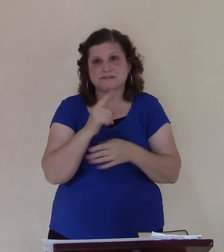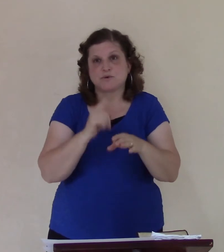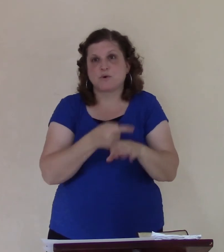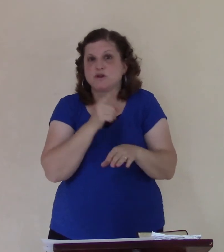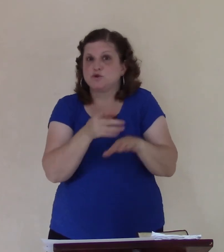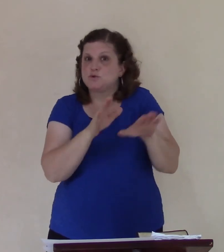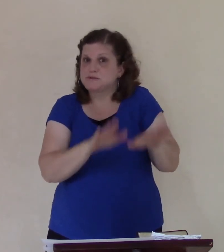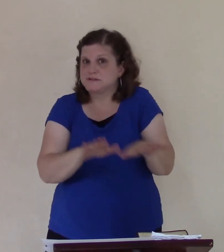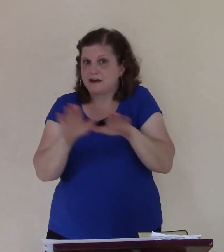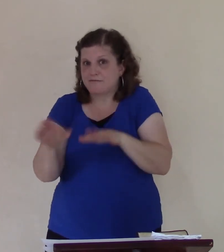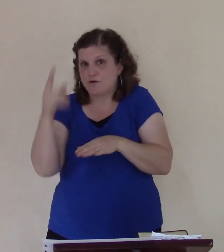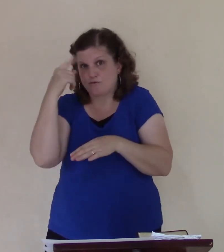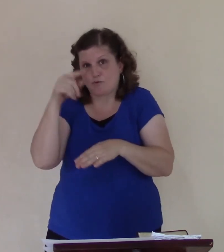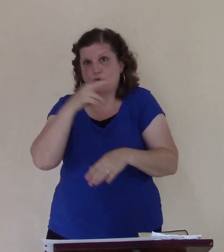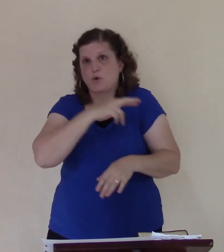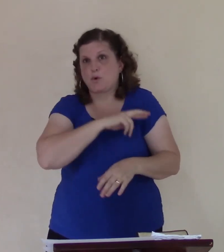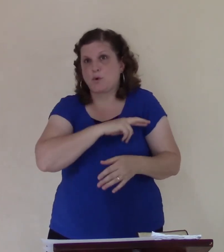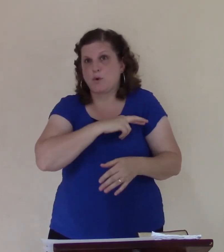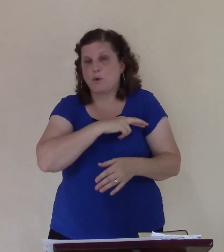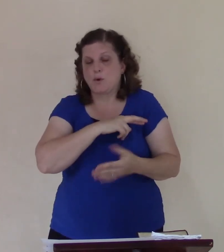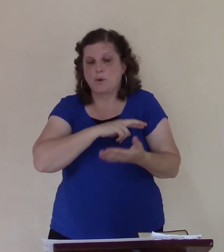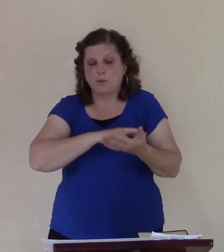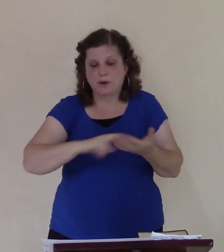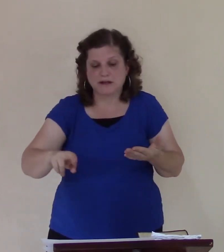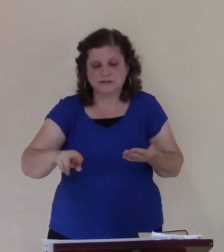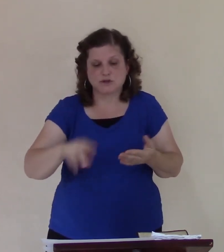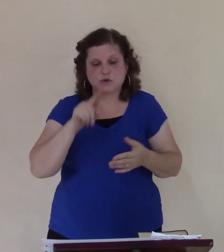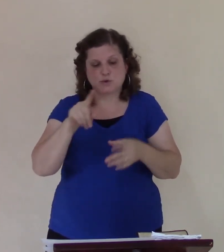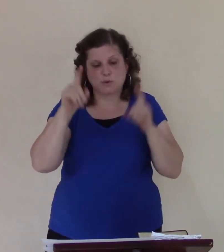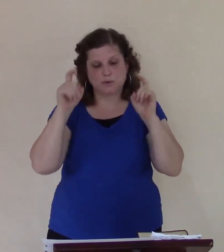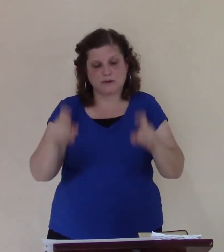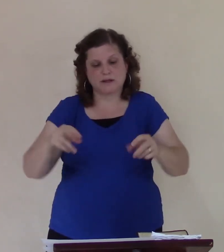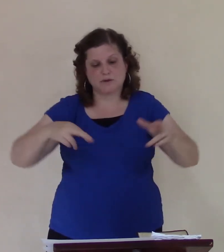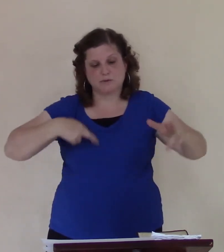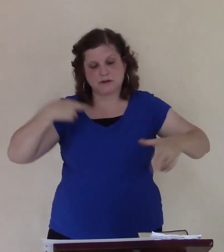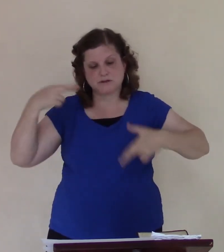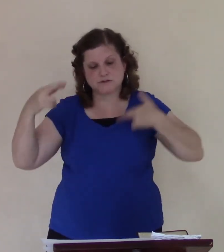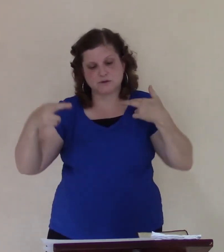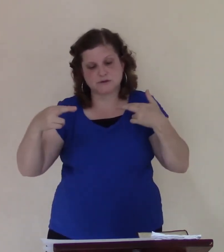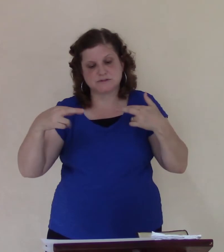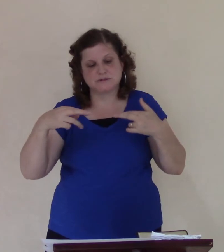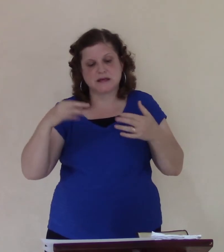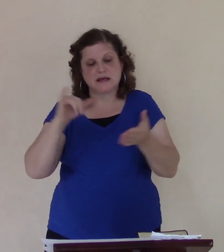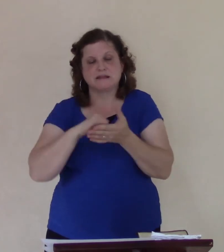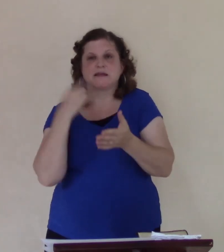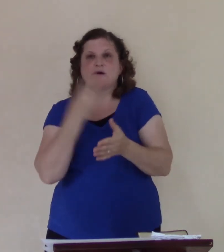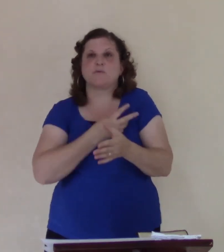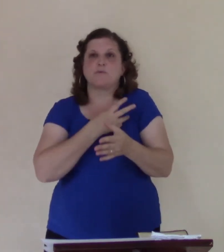we should have what? Rejoice. That we're found worthy to suffer for Christ. not going around